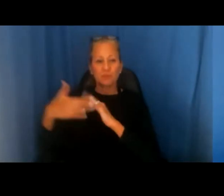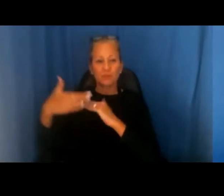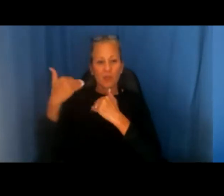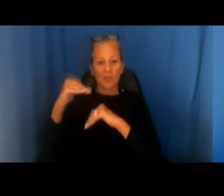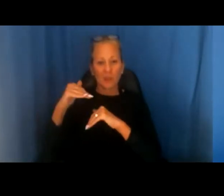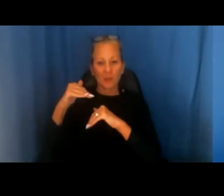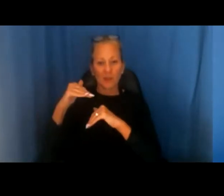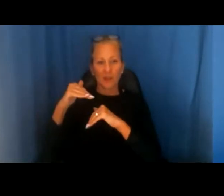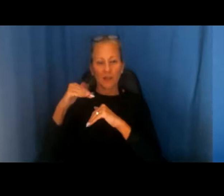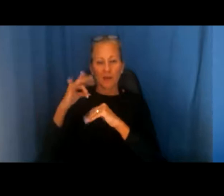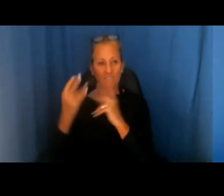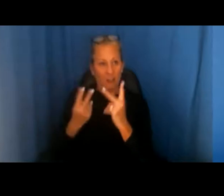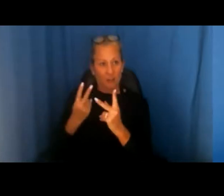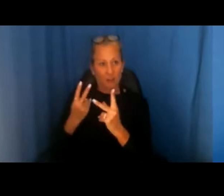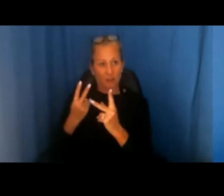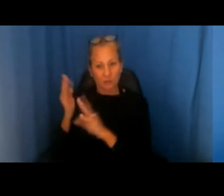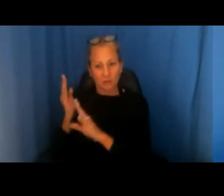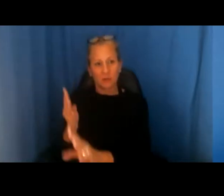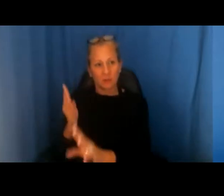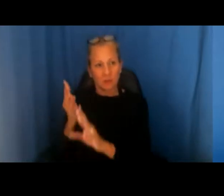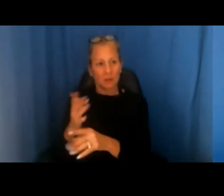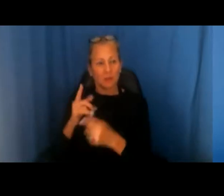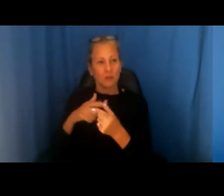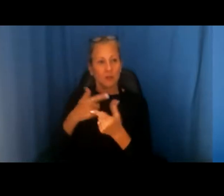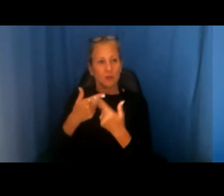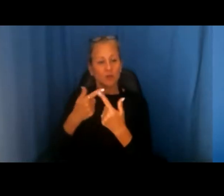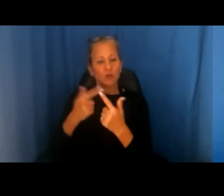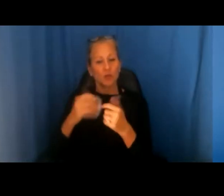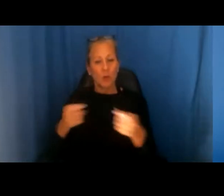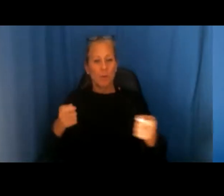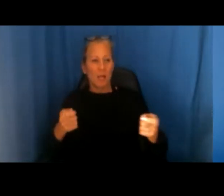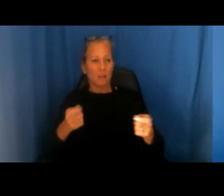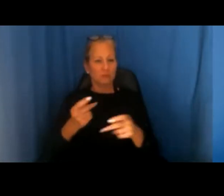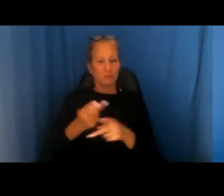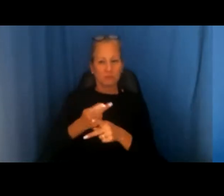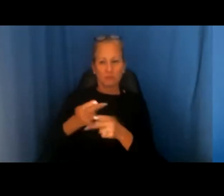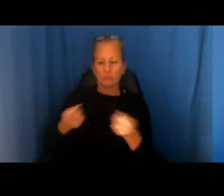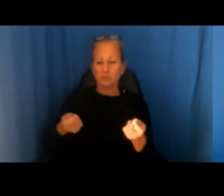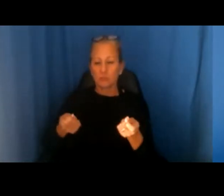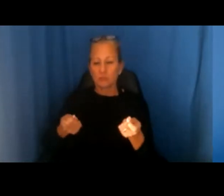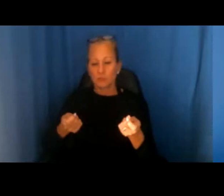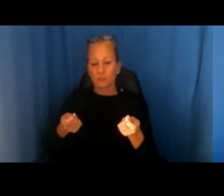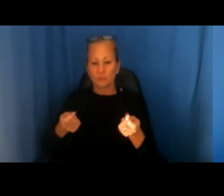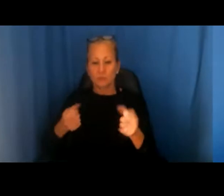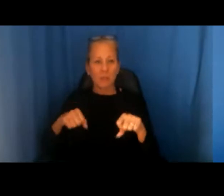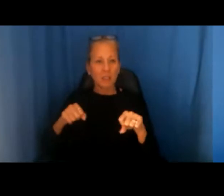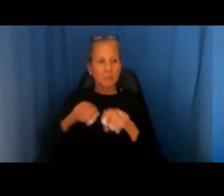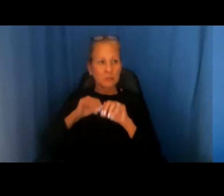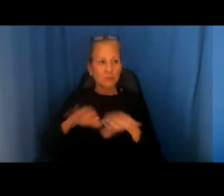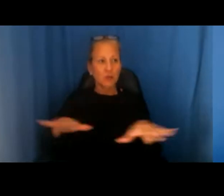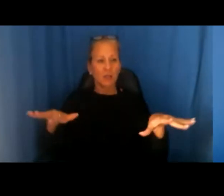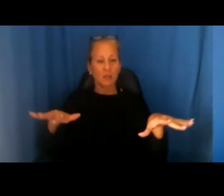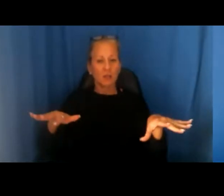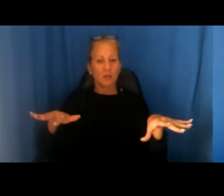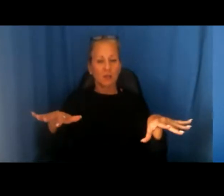number of visitors that people can have so as to try to manage the possible spread of COVID.